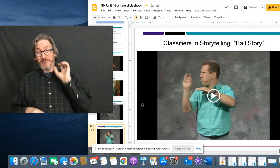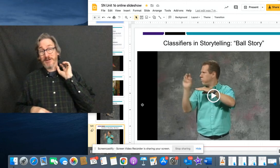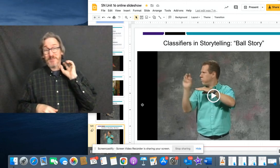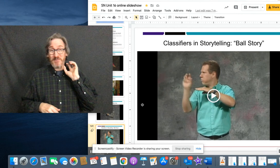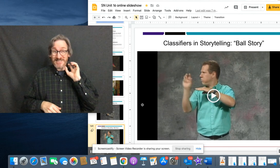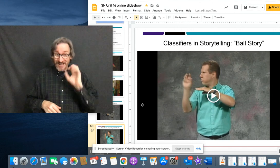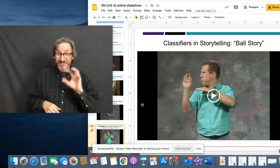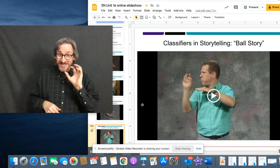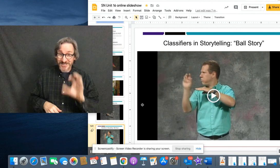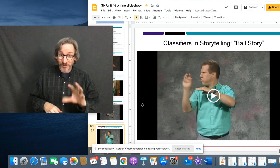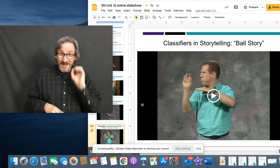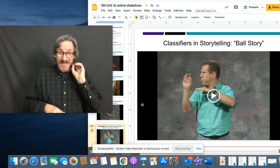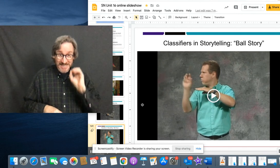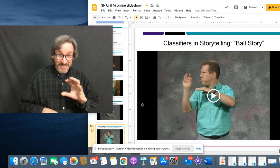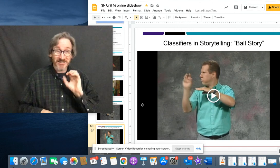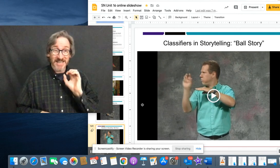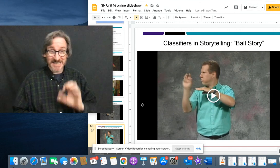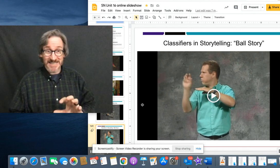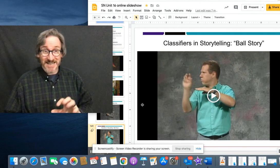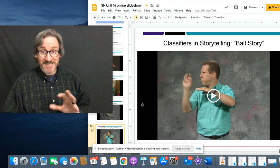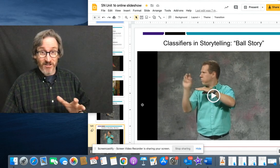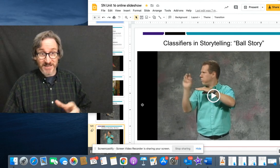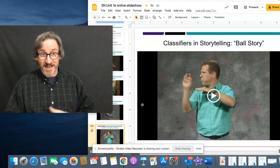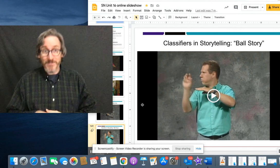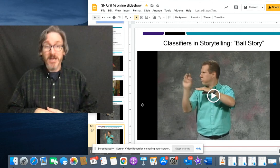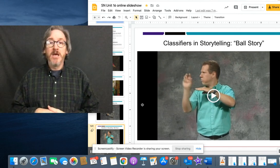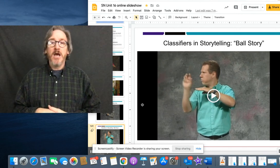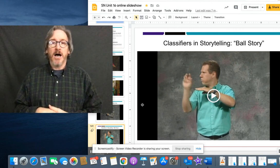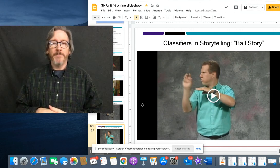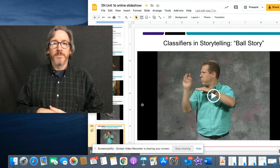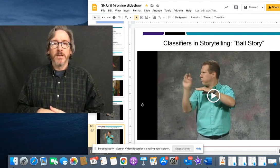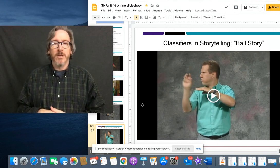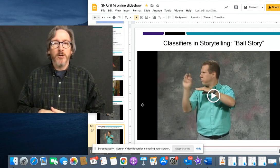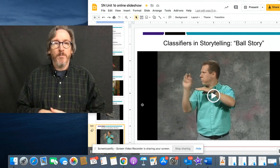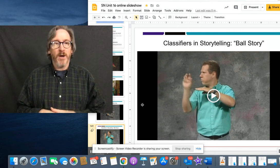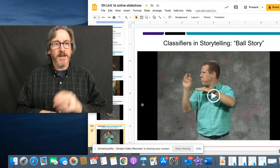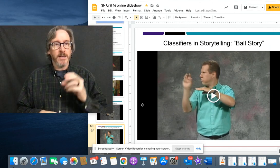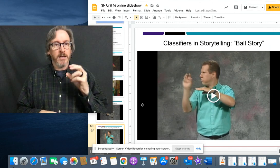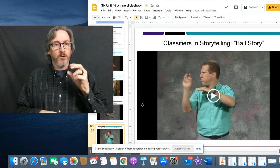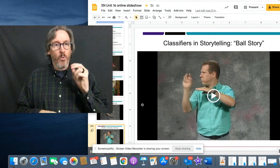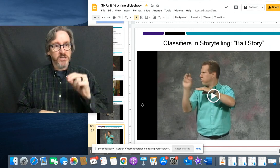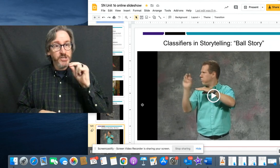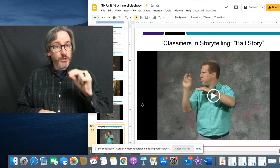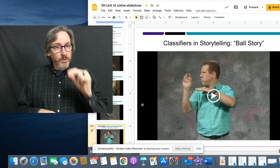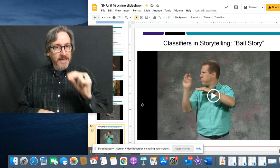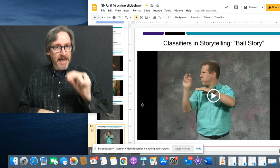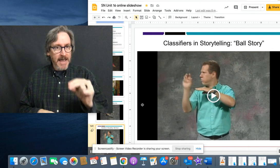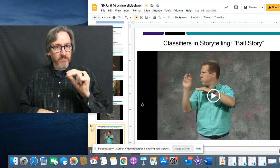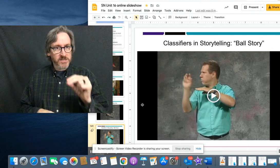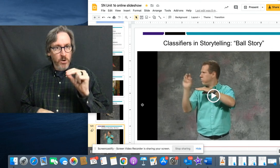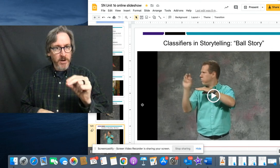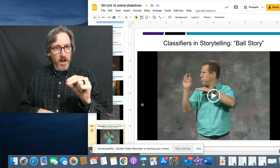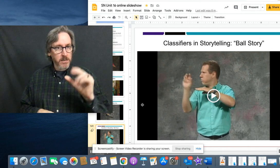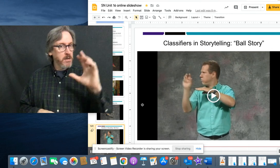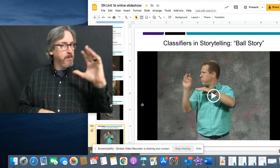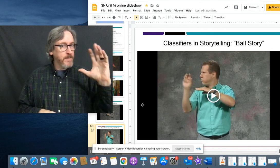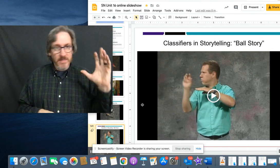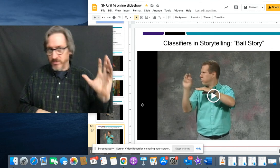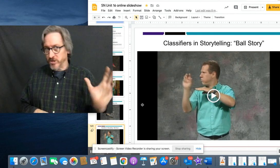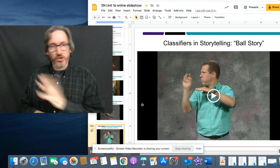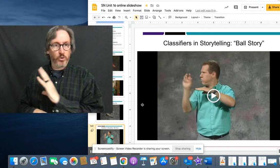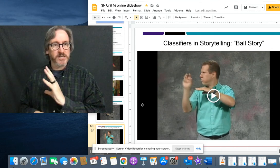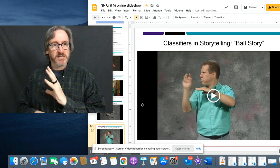feat for him to be able to tell this story as clearly as he does all the time. But once you get the hang of what's going on,